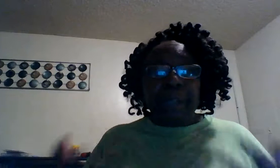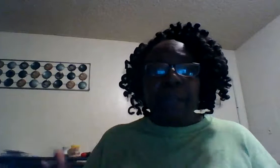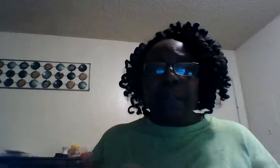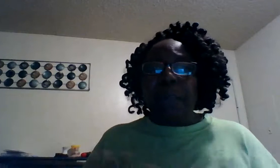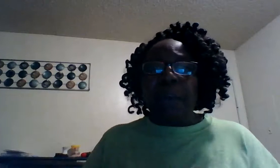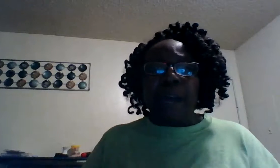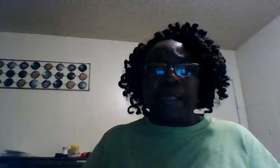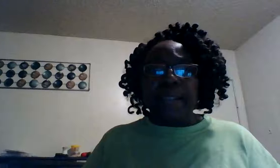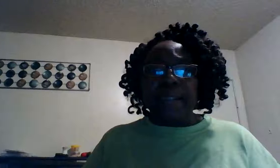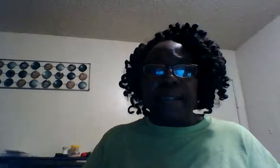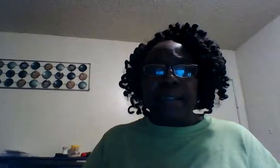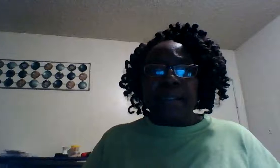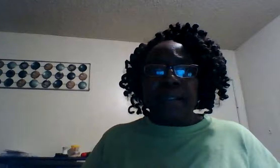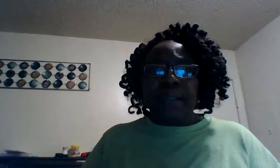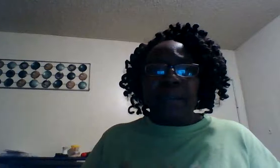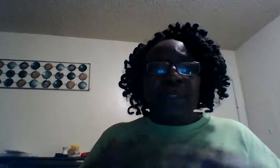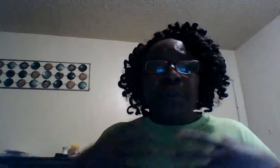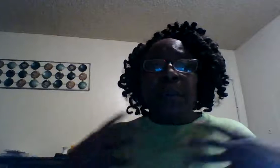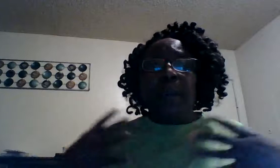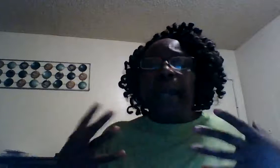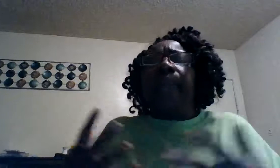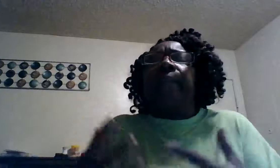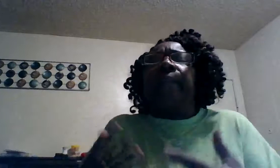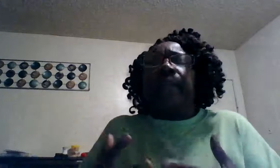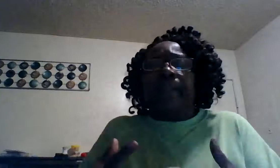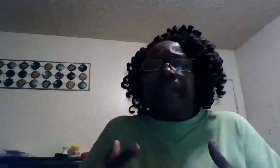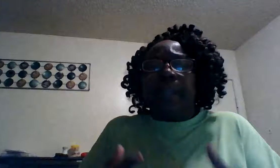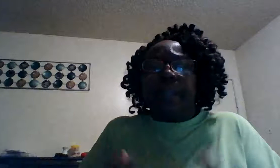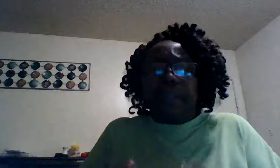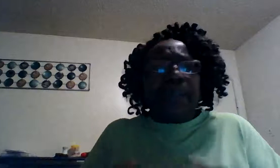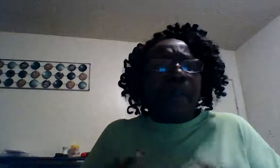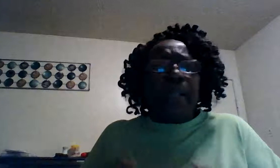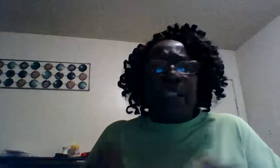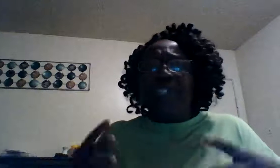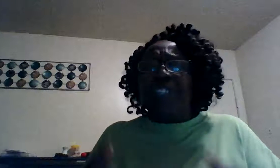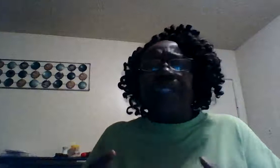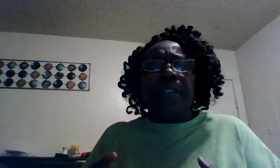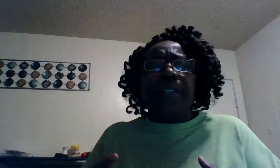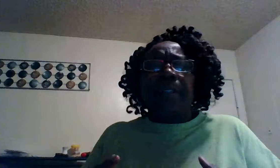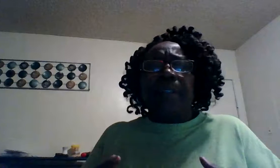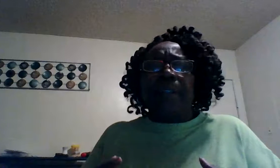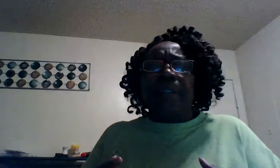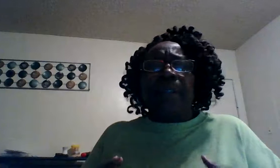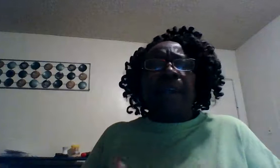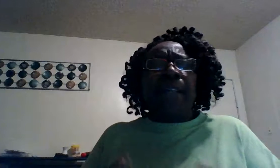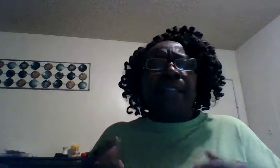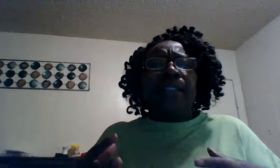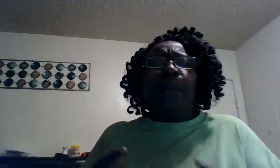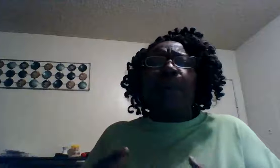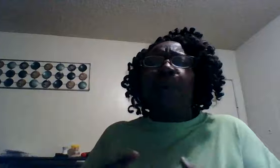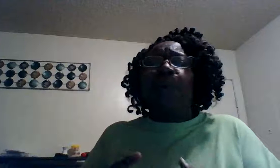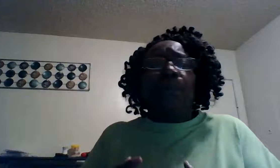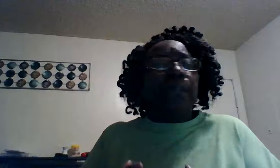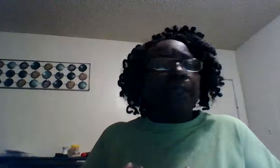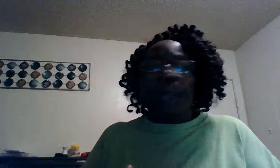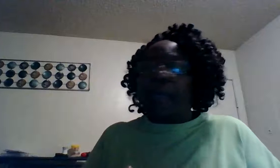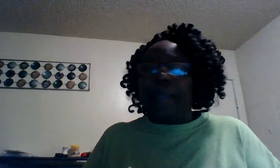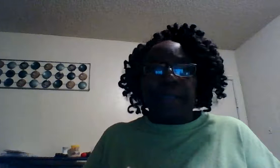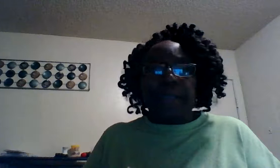love of Christ when you are anchored in Christ Jesus my soul is anchored